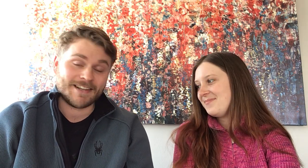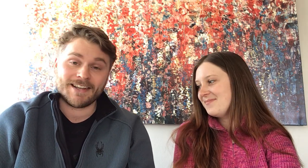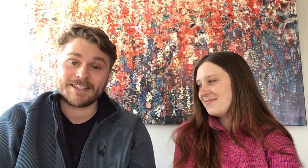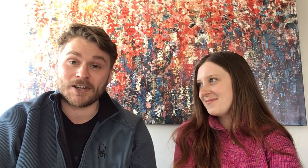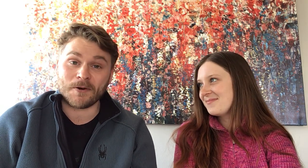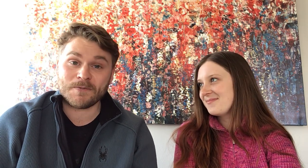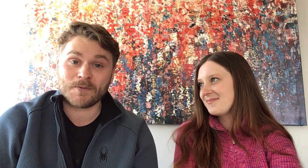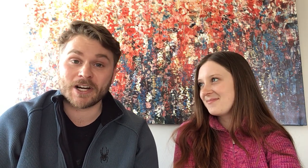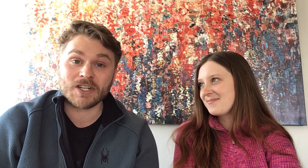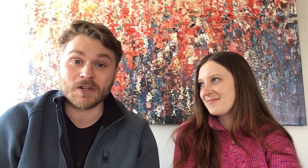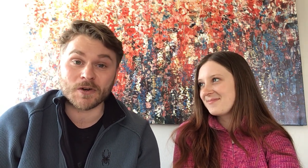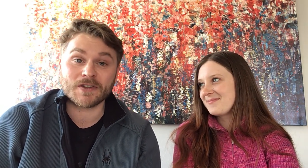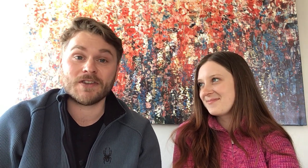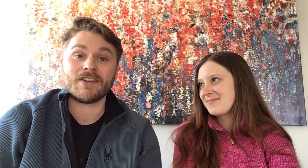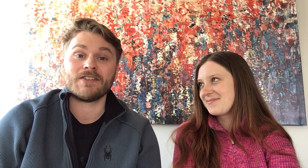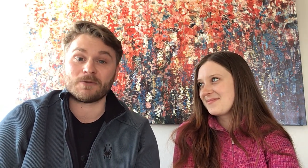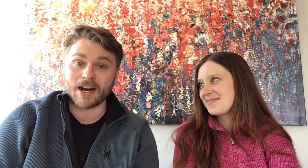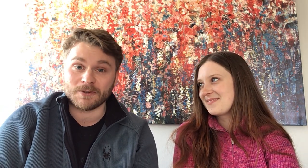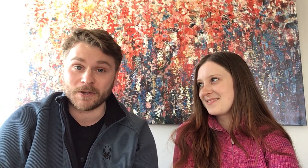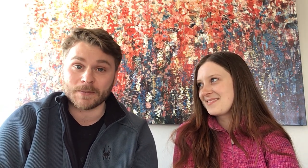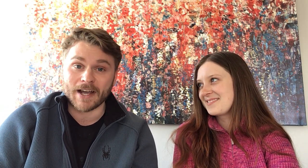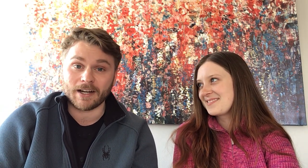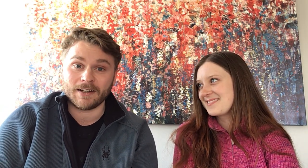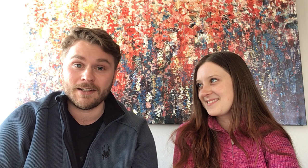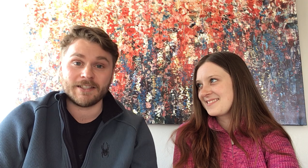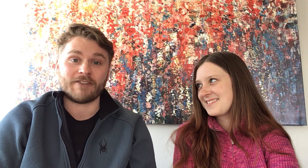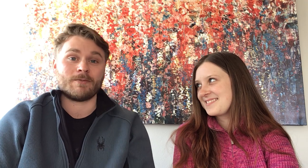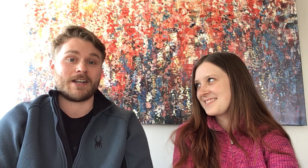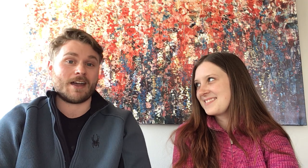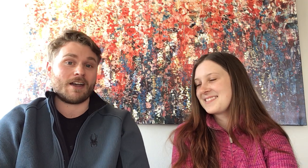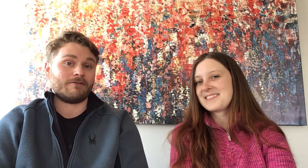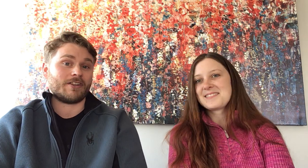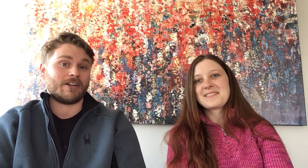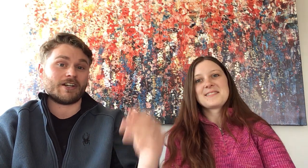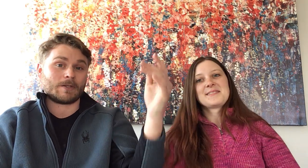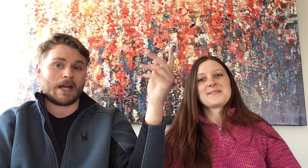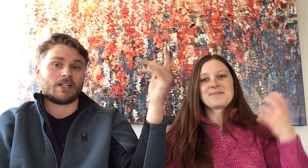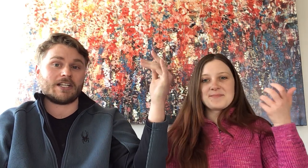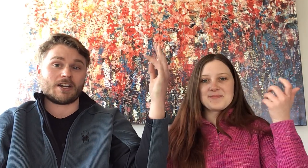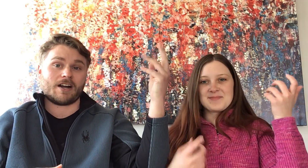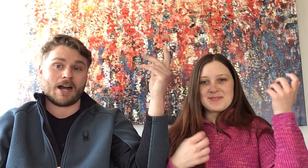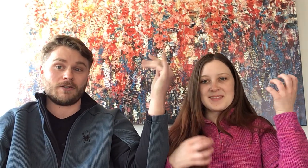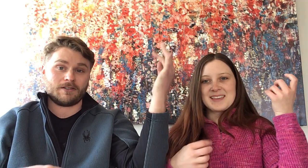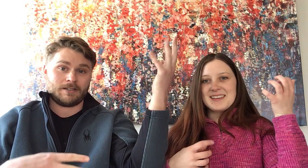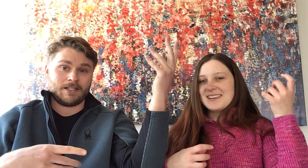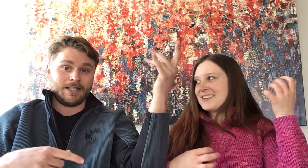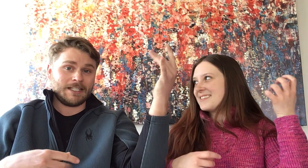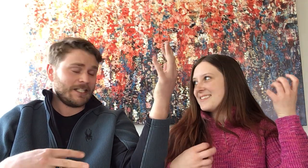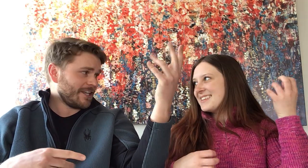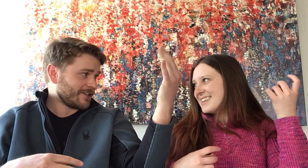So we're going to do the Rock and Roll Spider. Does everybody have their spider guitar out? No.